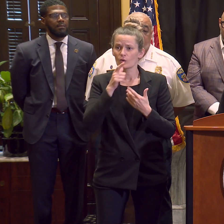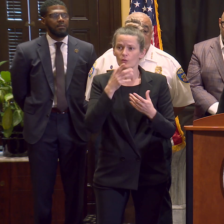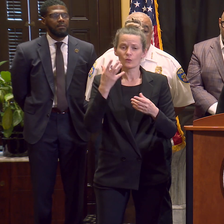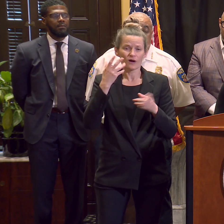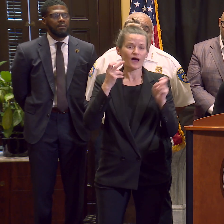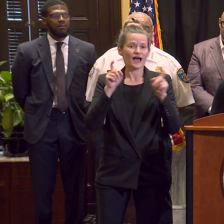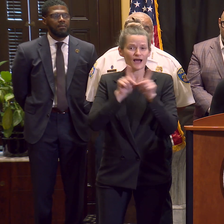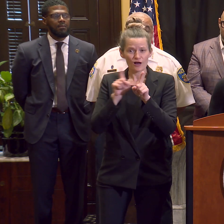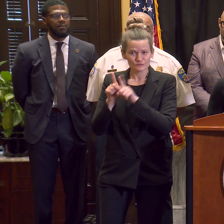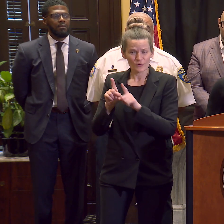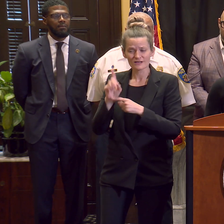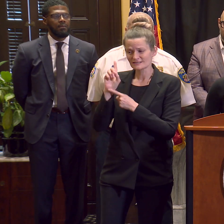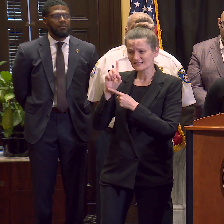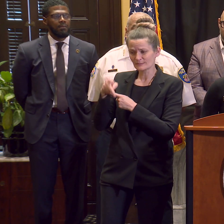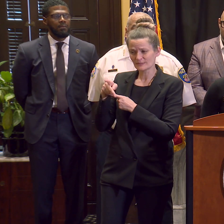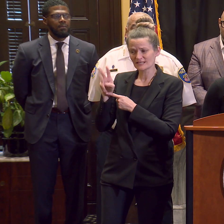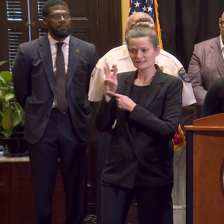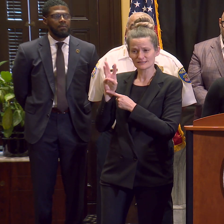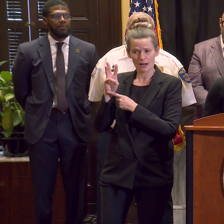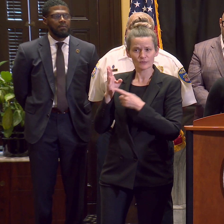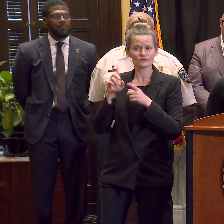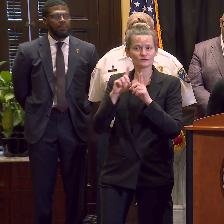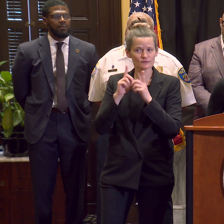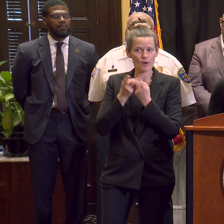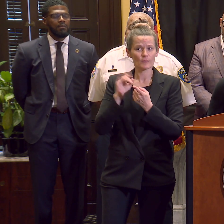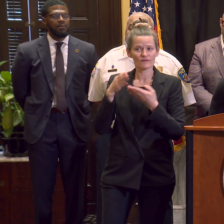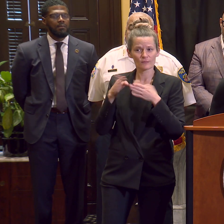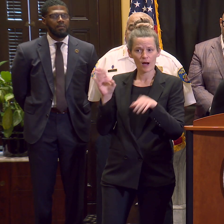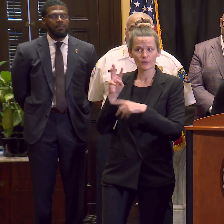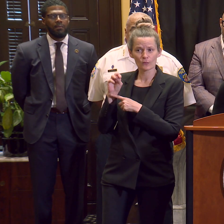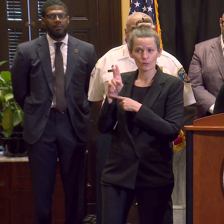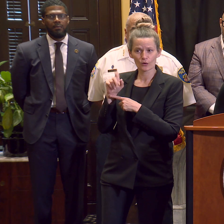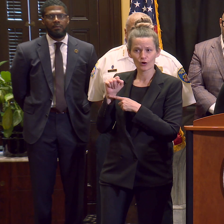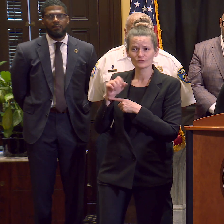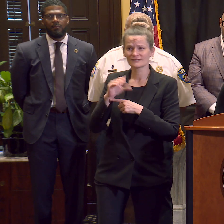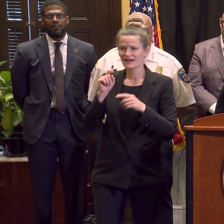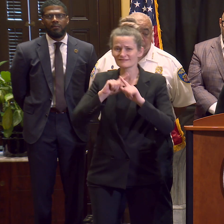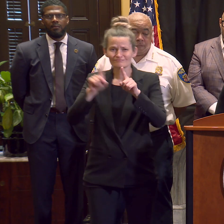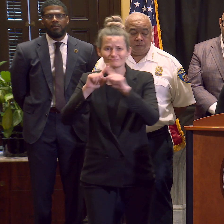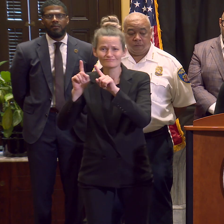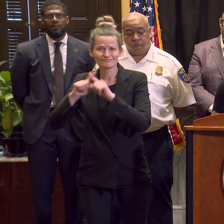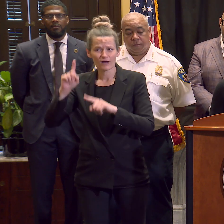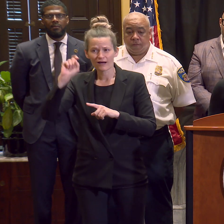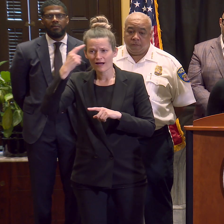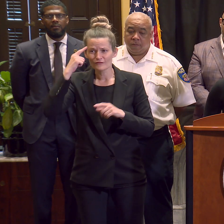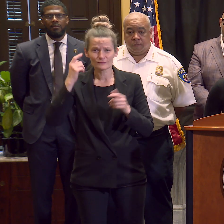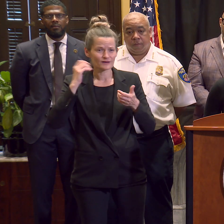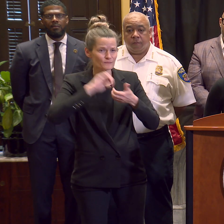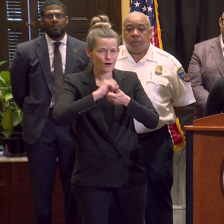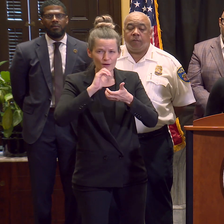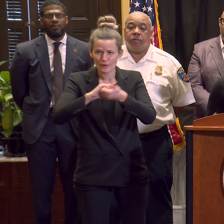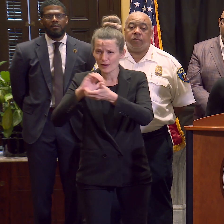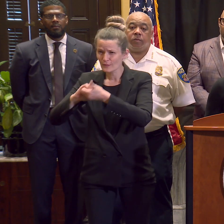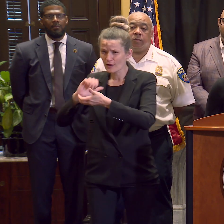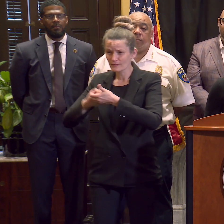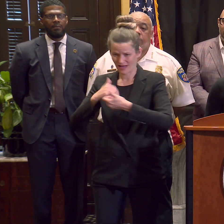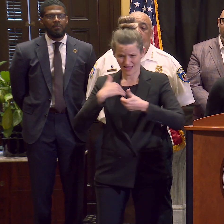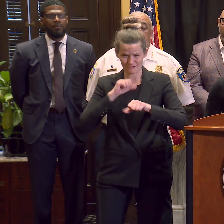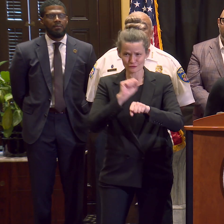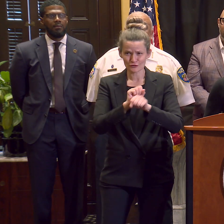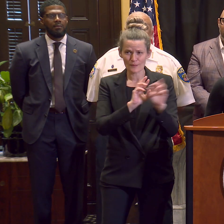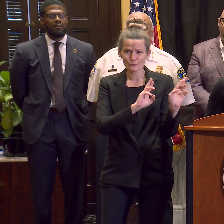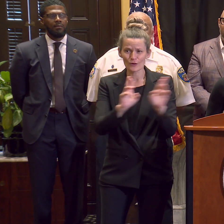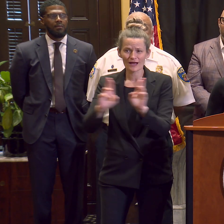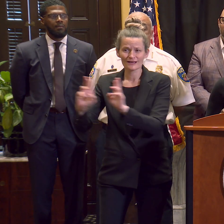DGS, other city government partners who are on site ready to make job offers today so that young people can start a job readiness